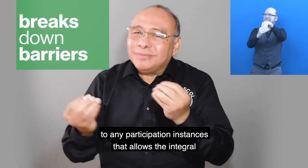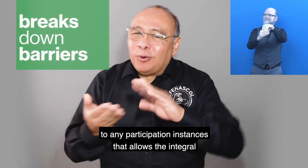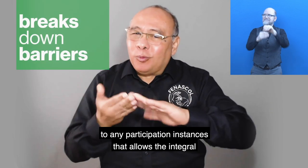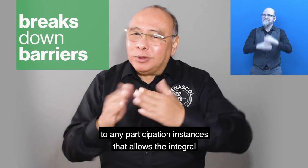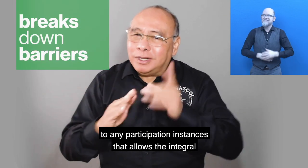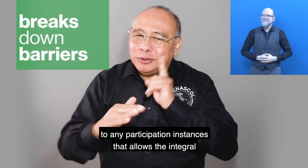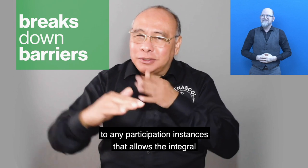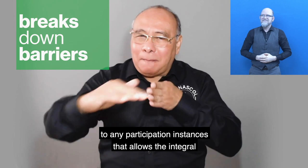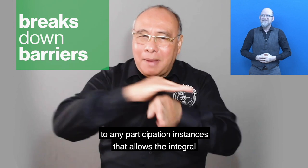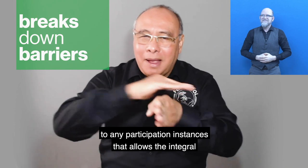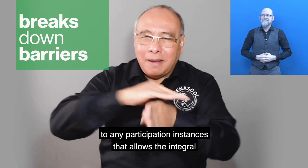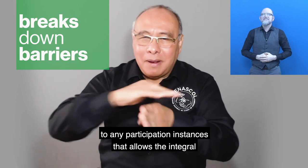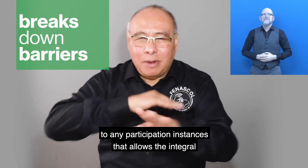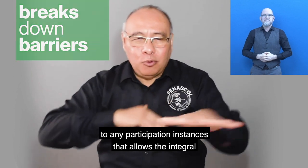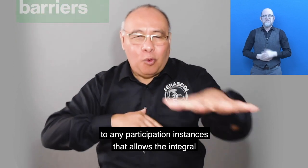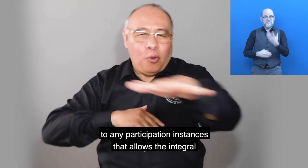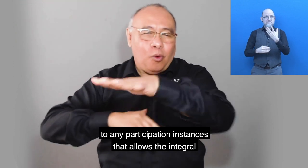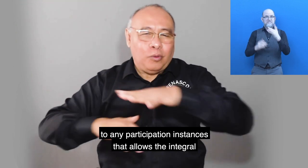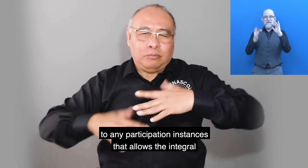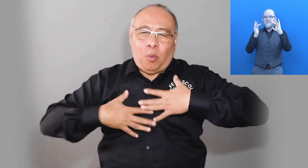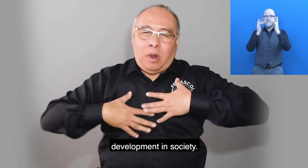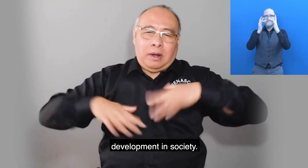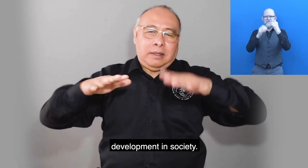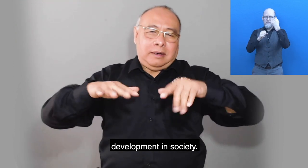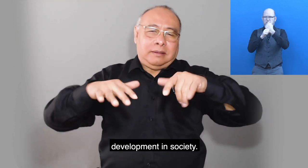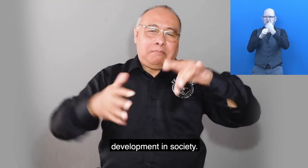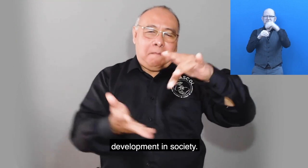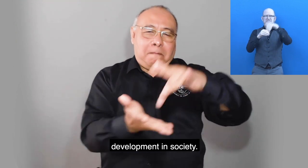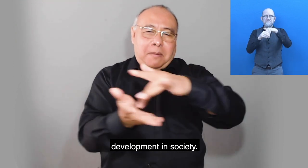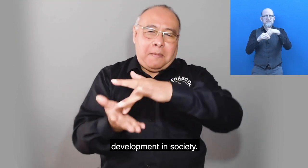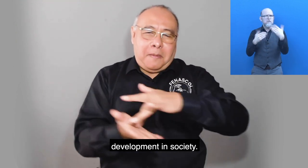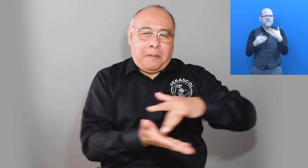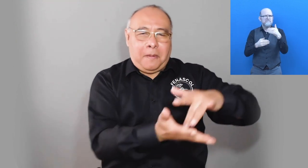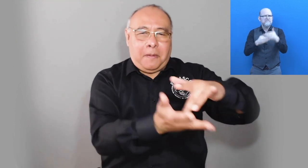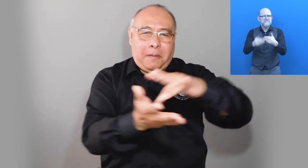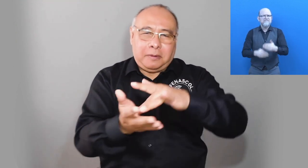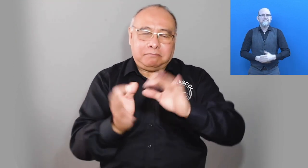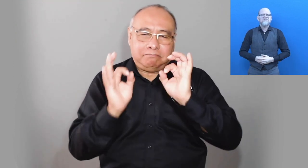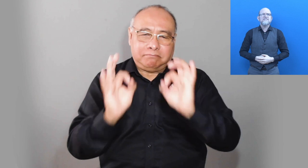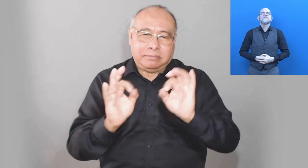participation instance that allows their integral development in society.